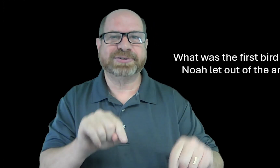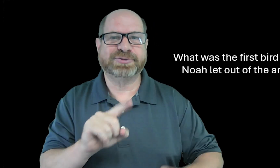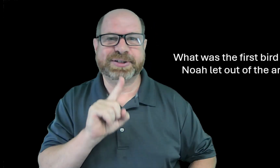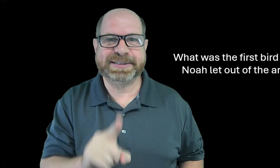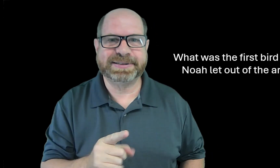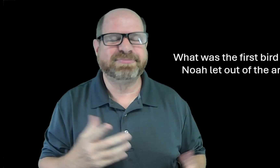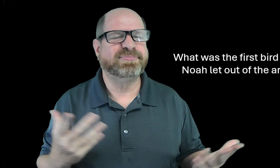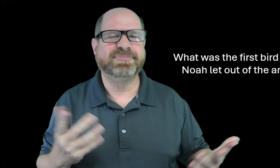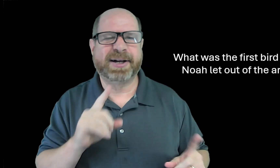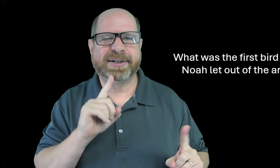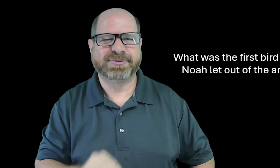one was first?